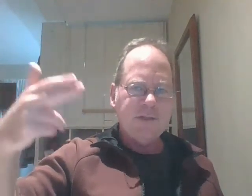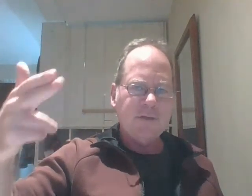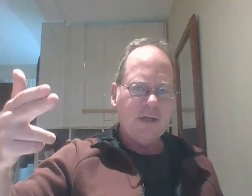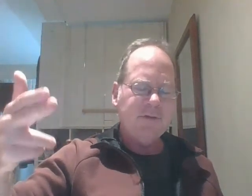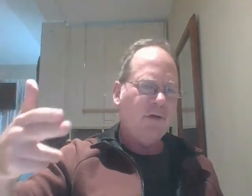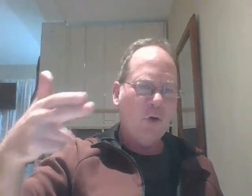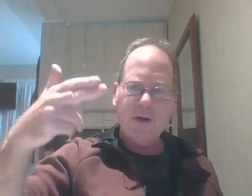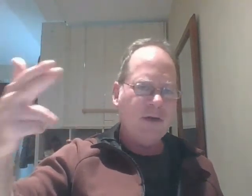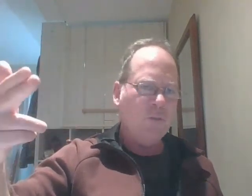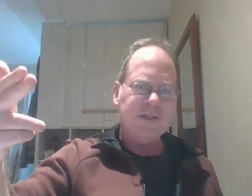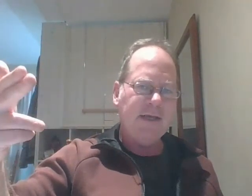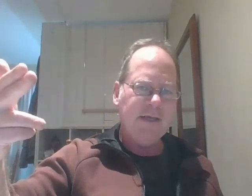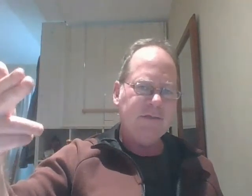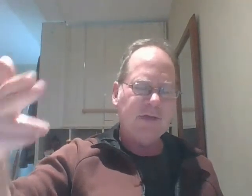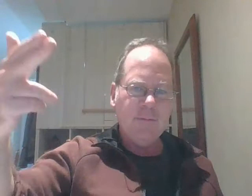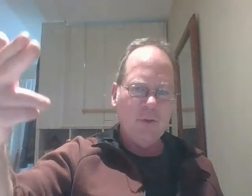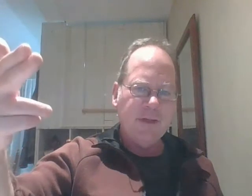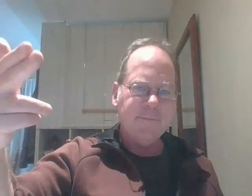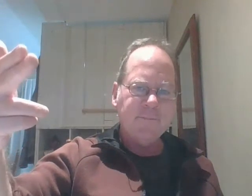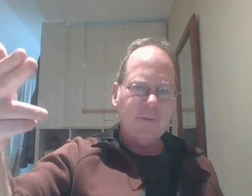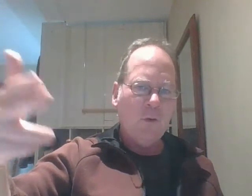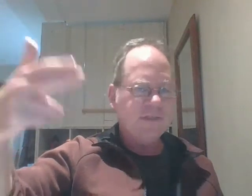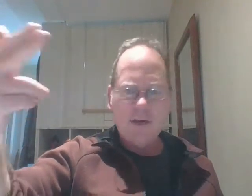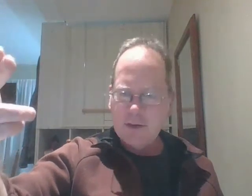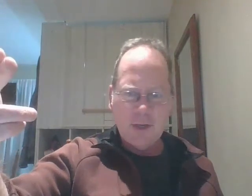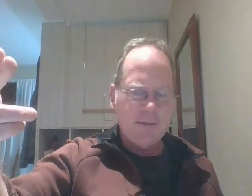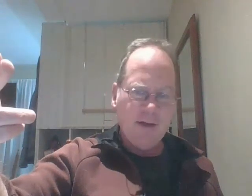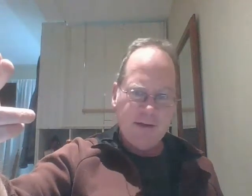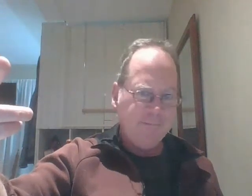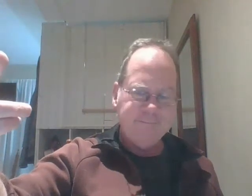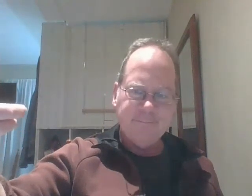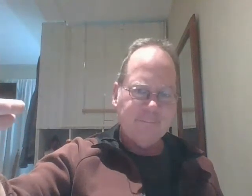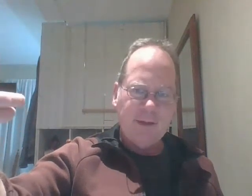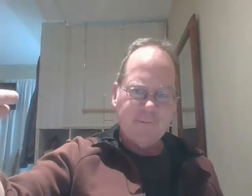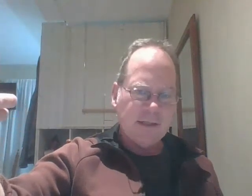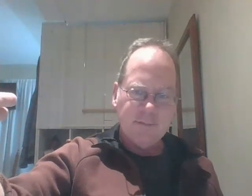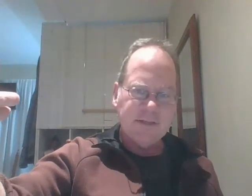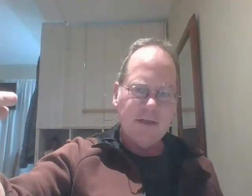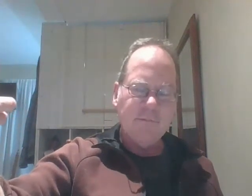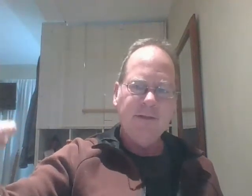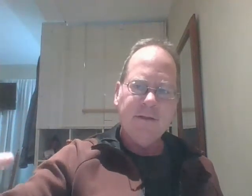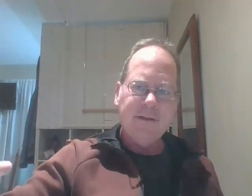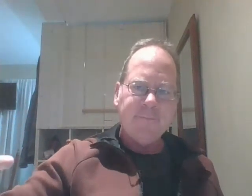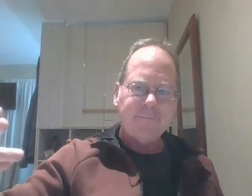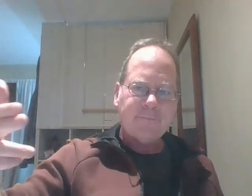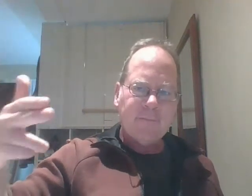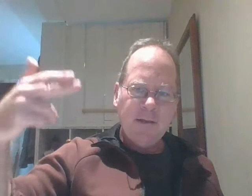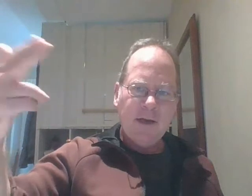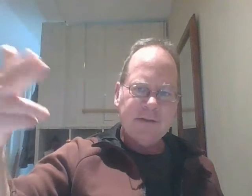countries are nowhere near where china is or cambodia or saudi arabia i forgot to mention them but a lot of these countries